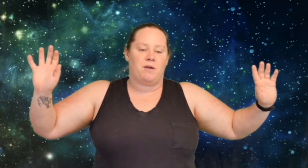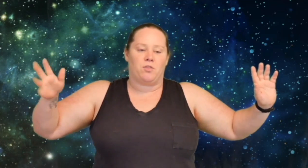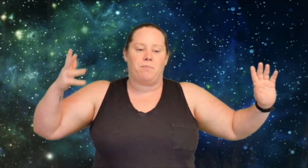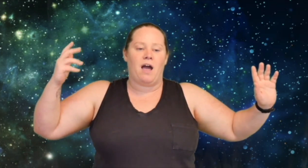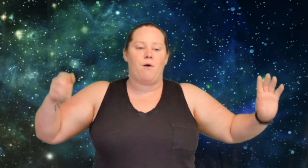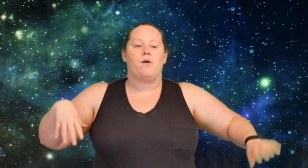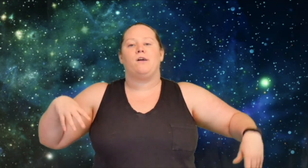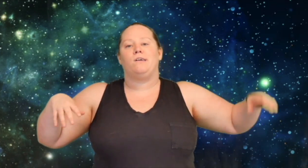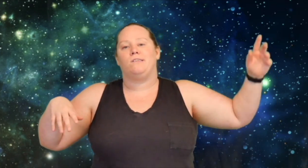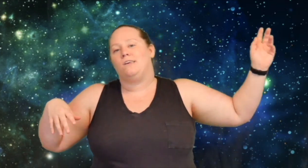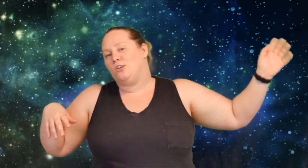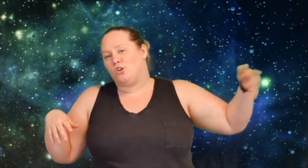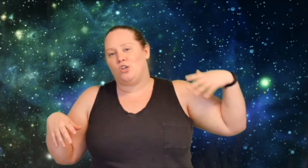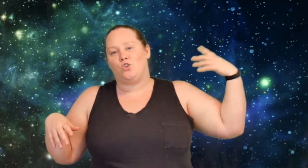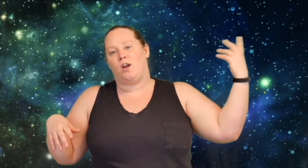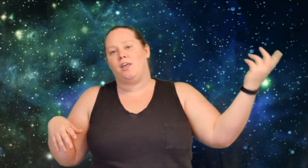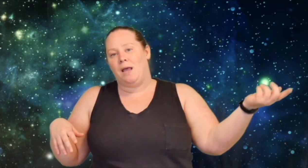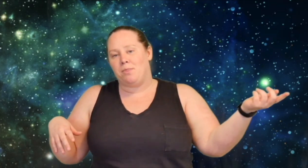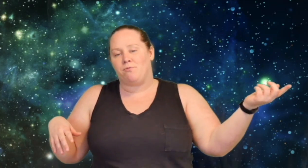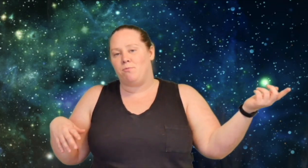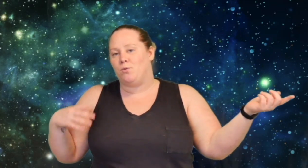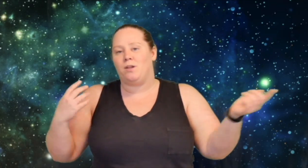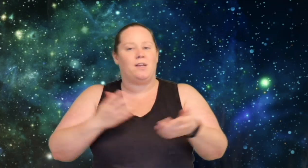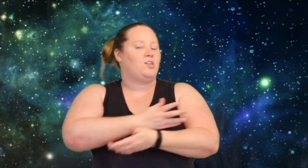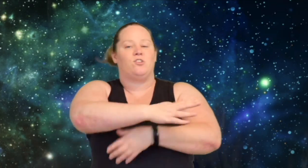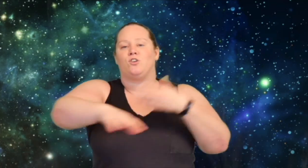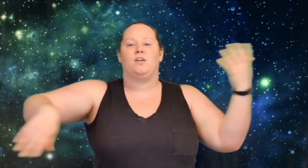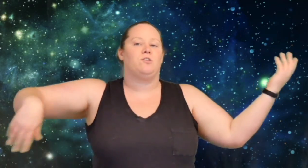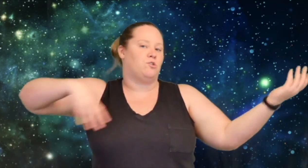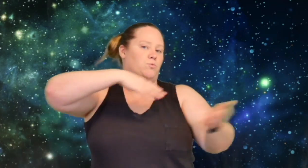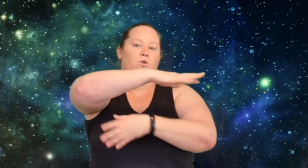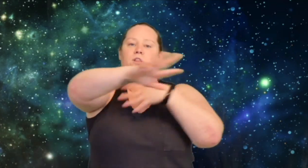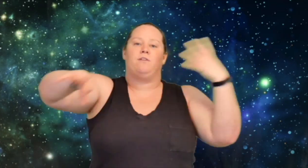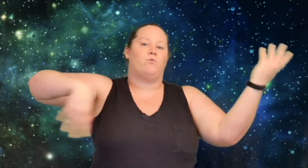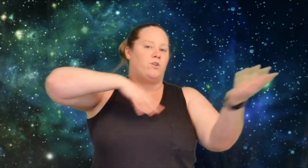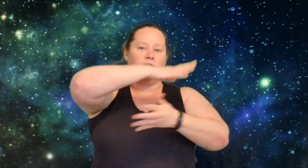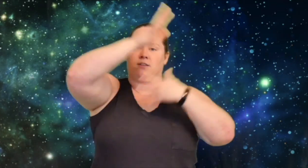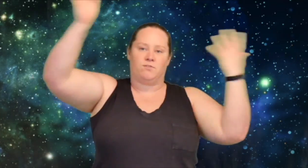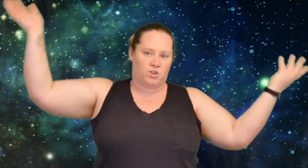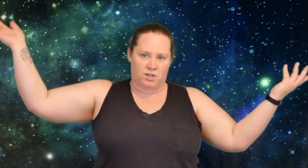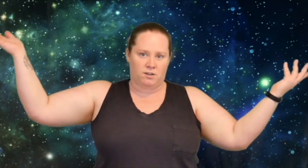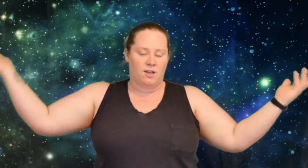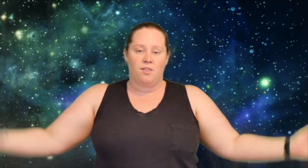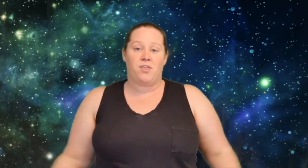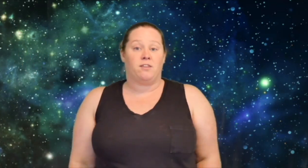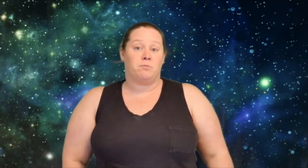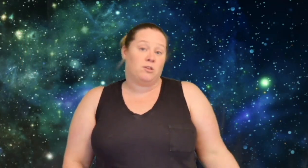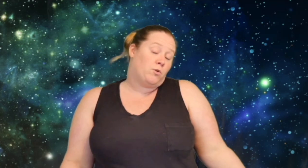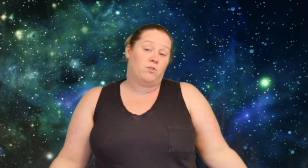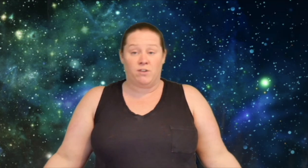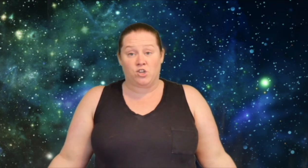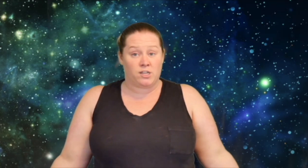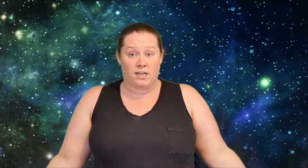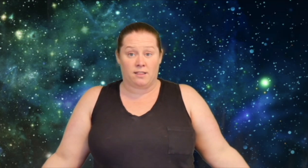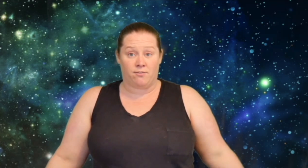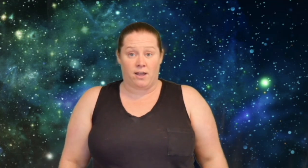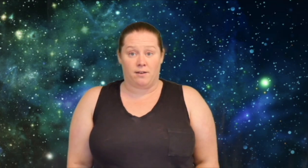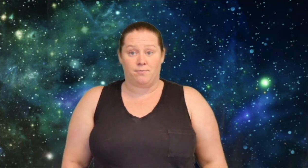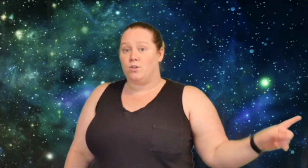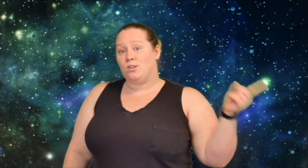I try to try to keep them from doing it. It just creates a swirling vortex of shit that's going to eventually hit the fan. So let's